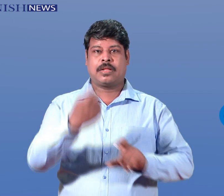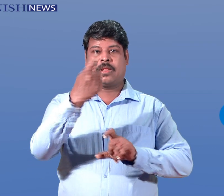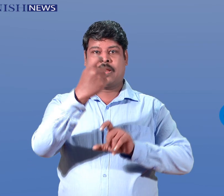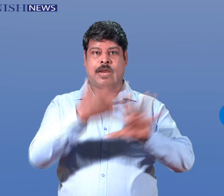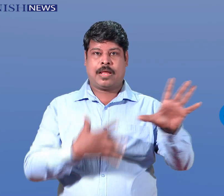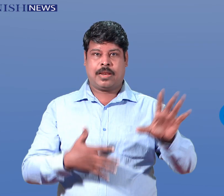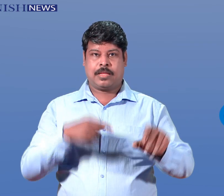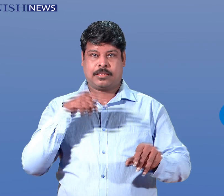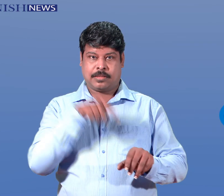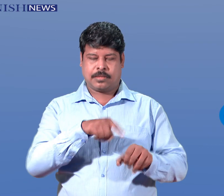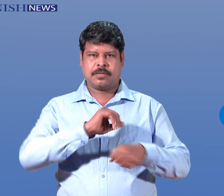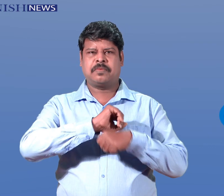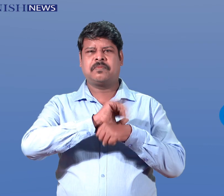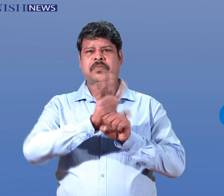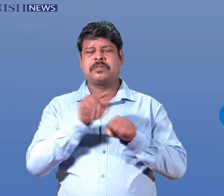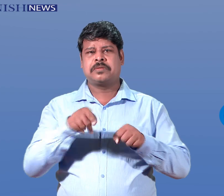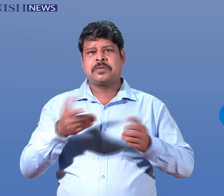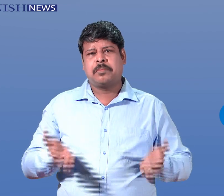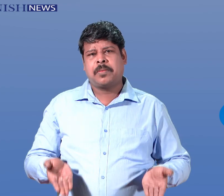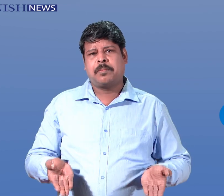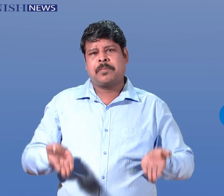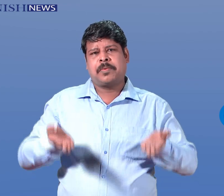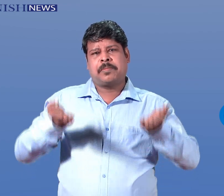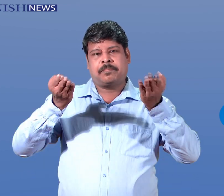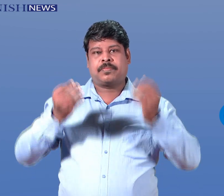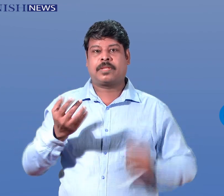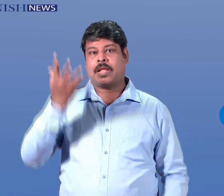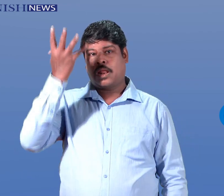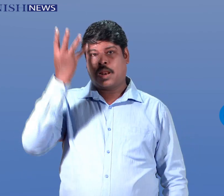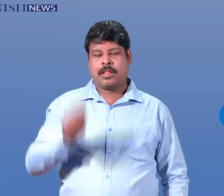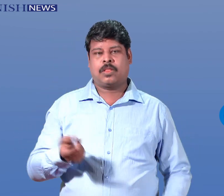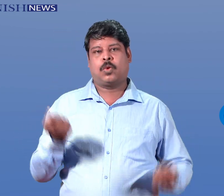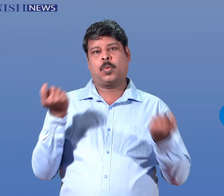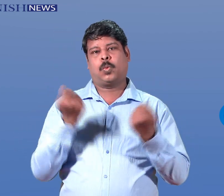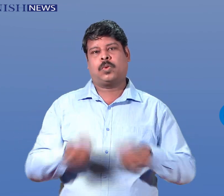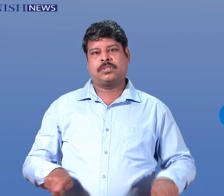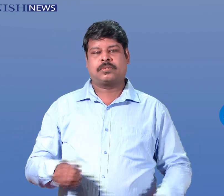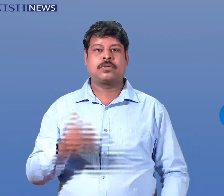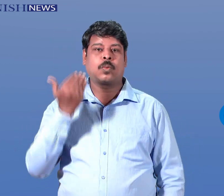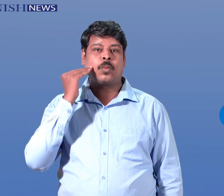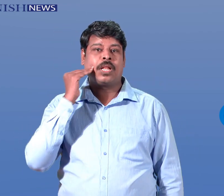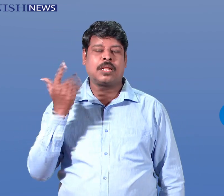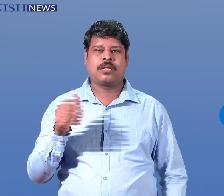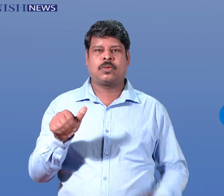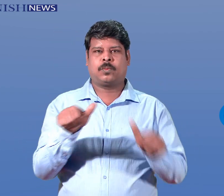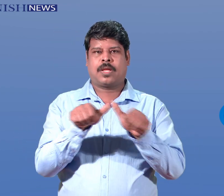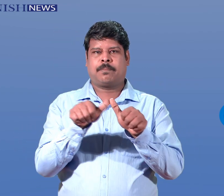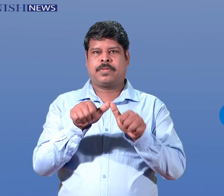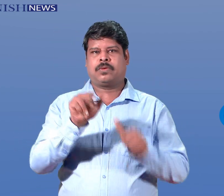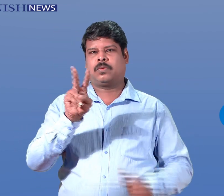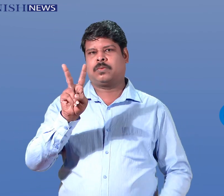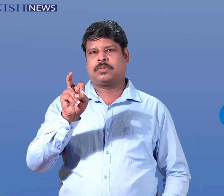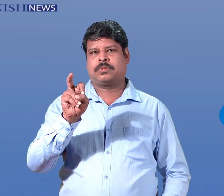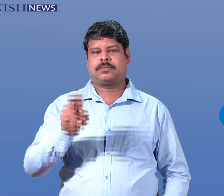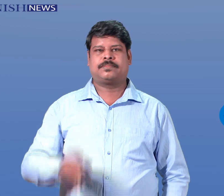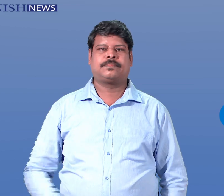Night curfew from April 20th amidst surge in COVID-19 cases in Kerala.